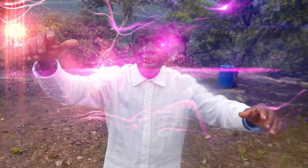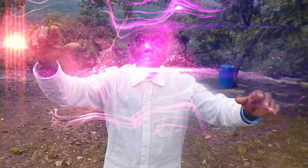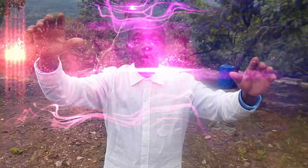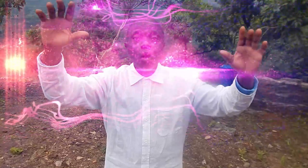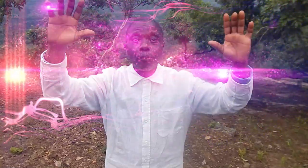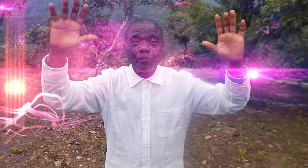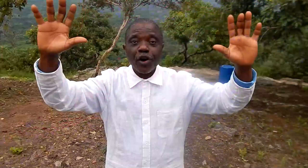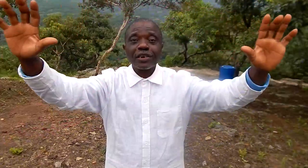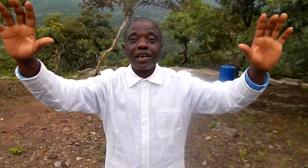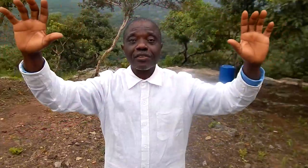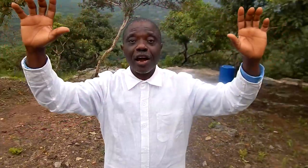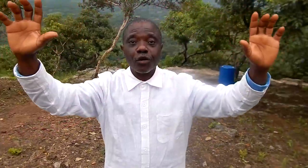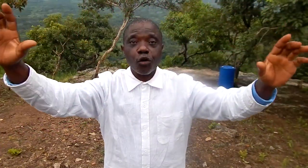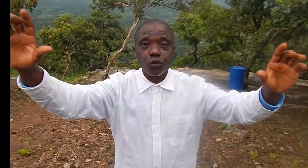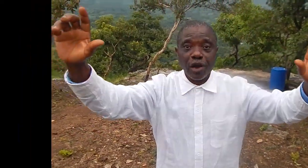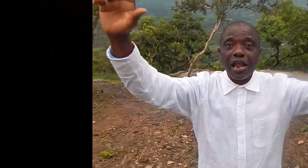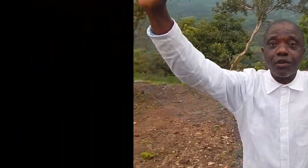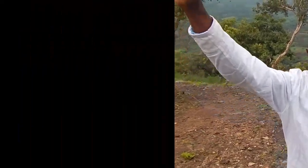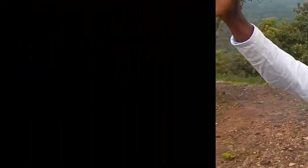before the gates are closed hallelujah